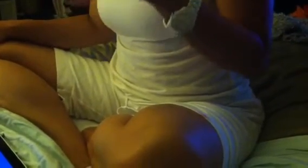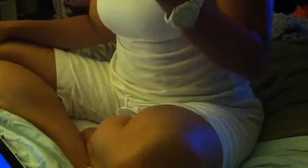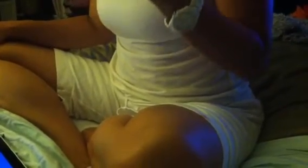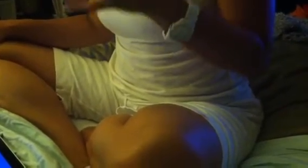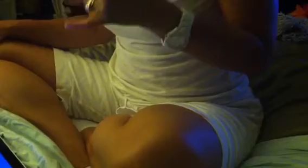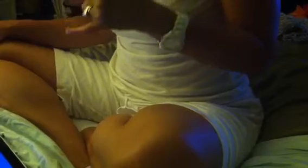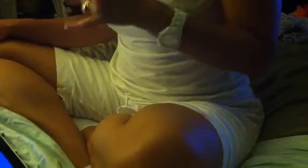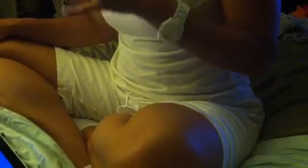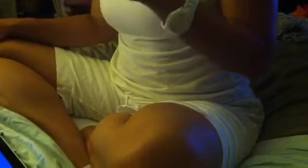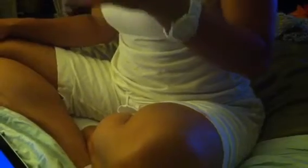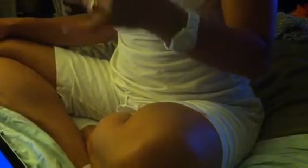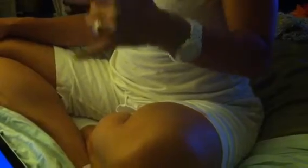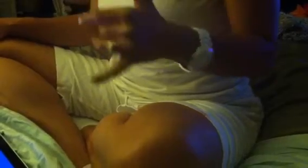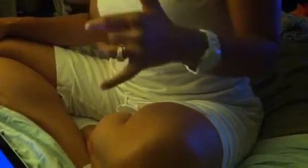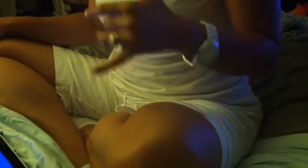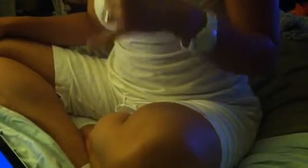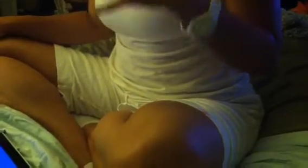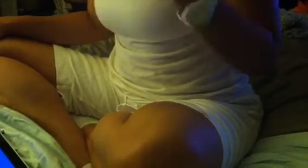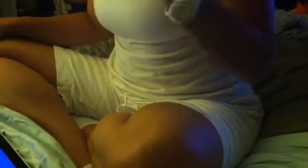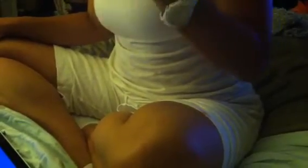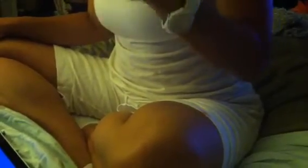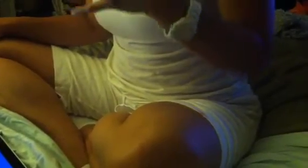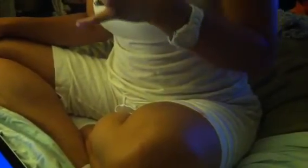I thought you were the one.